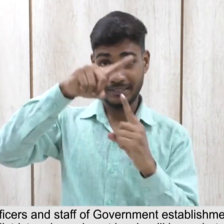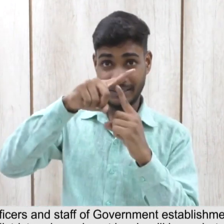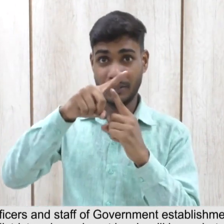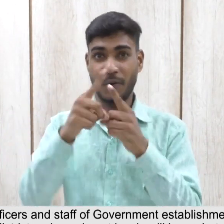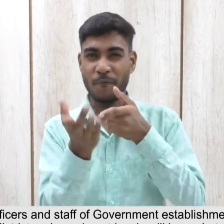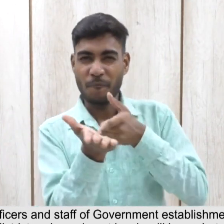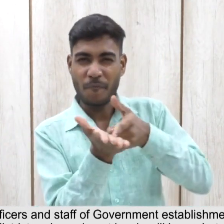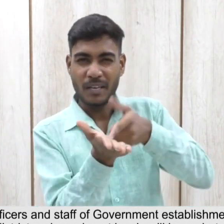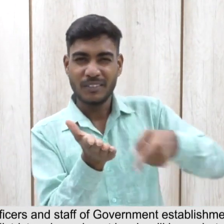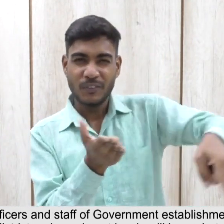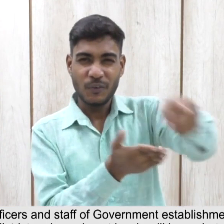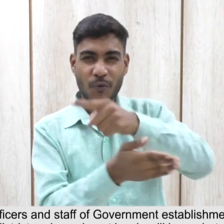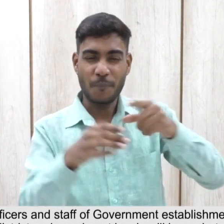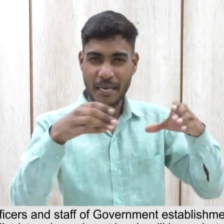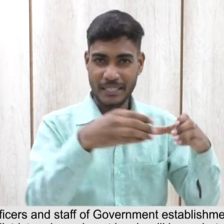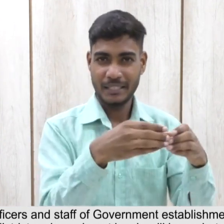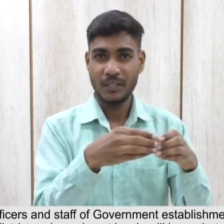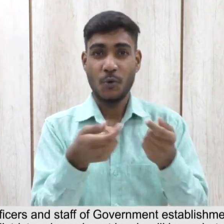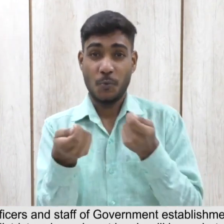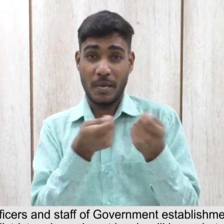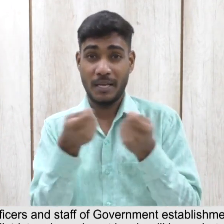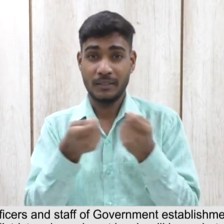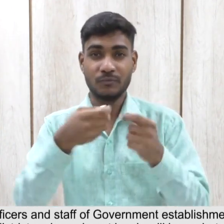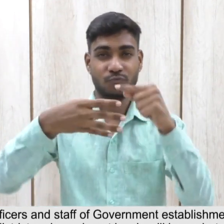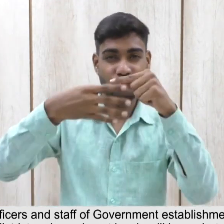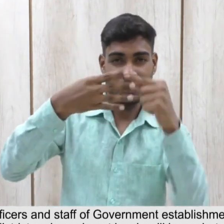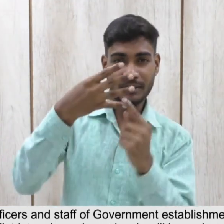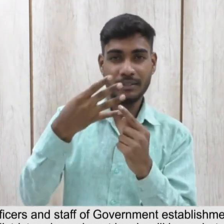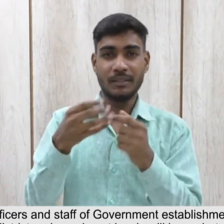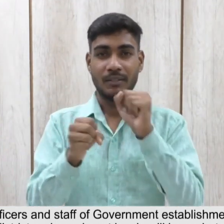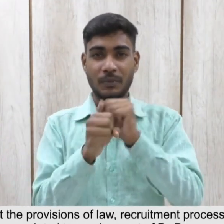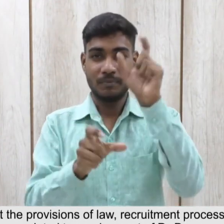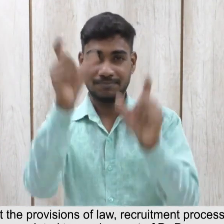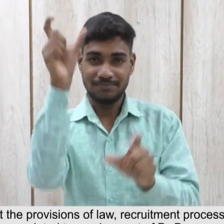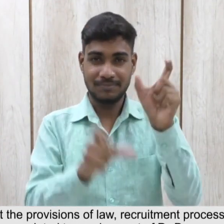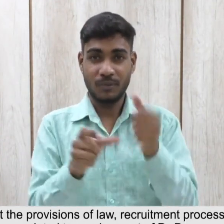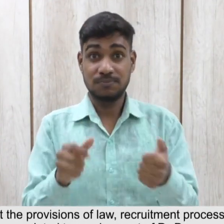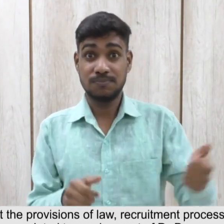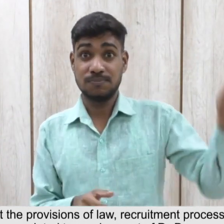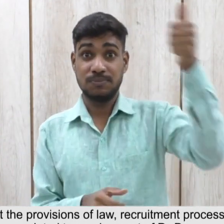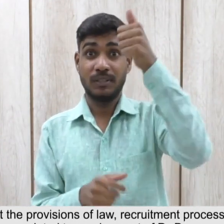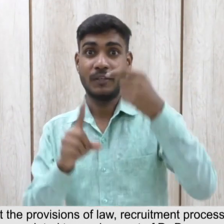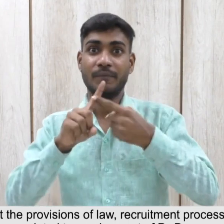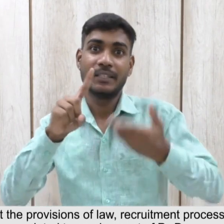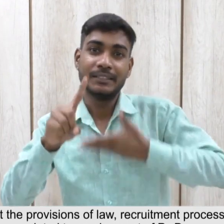down to district and panchayat levels, will be undertaken periodically for sensitizing them about the provisions of law,